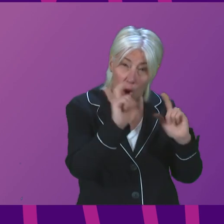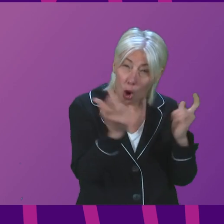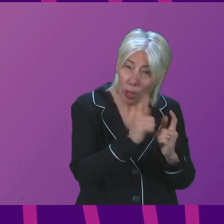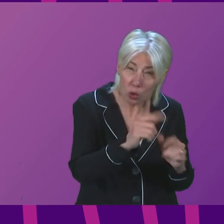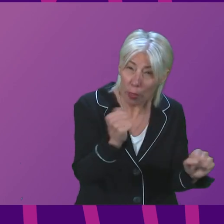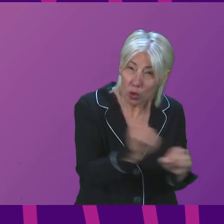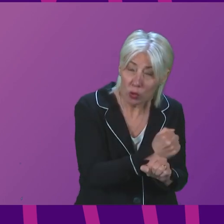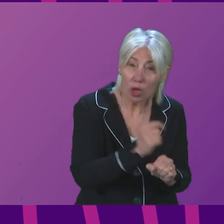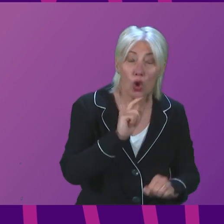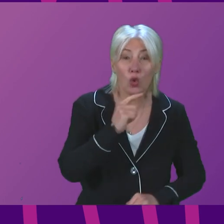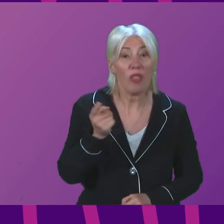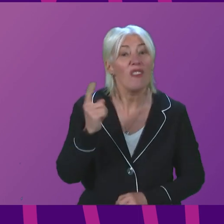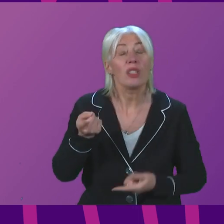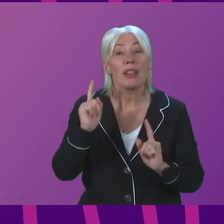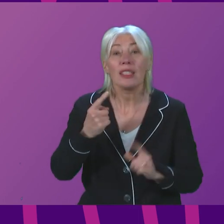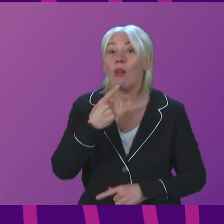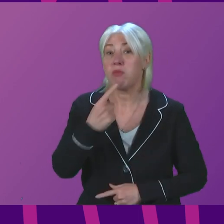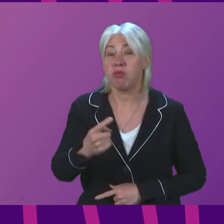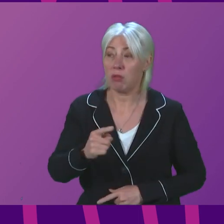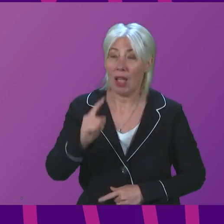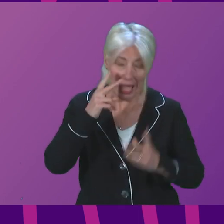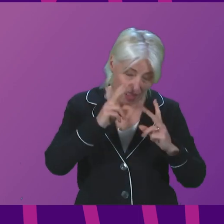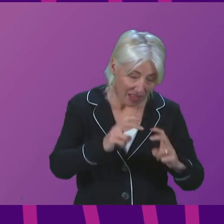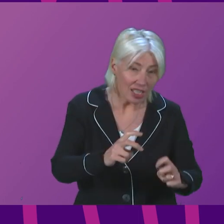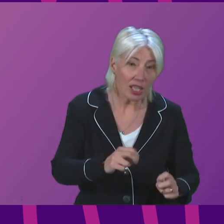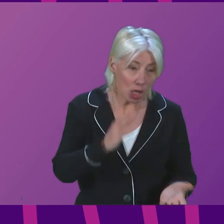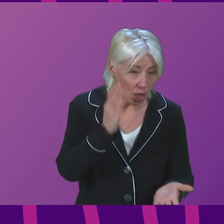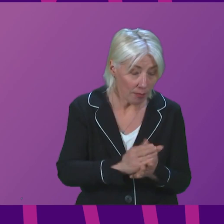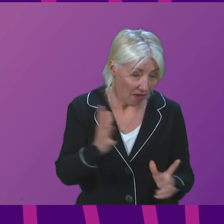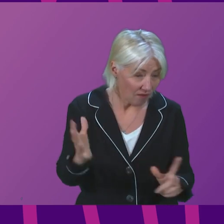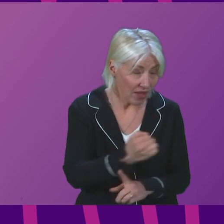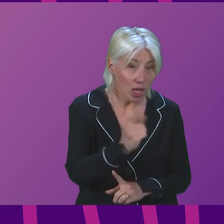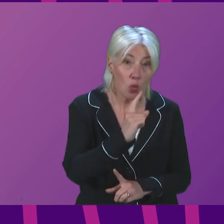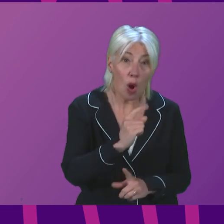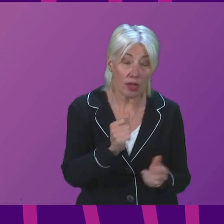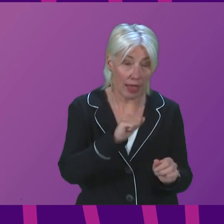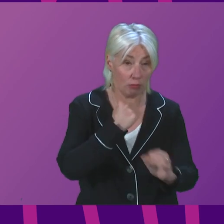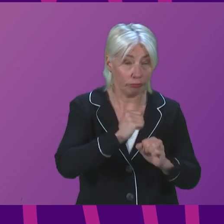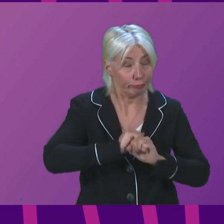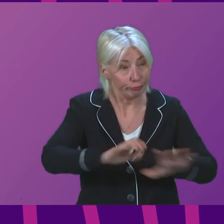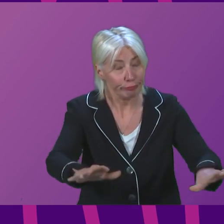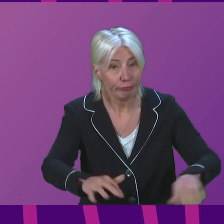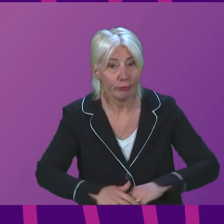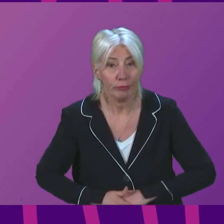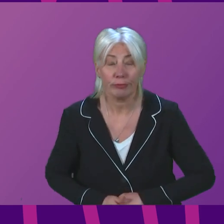order an investigation and commit to making its findings public? The First Minister.